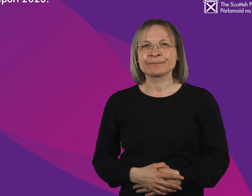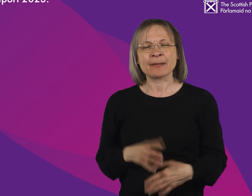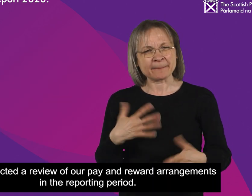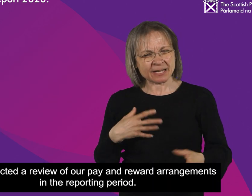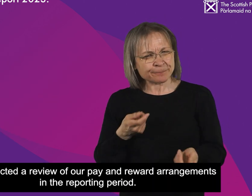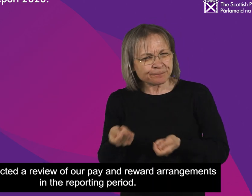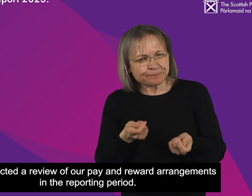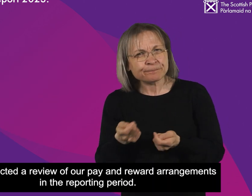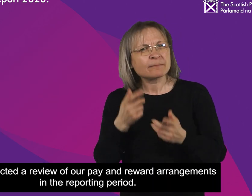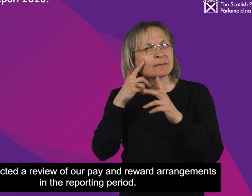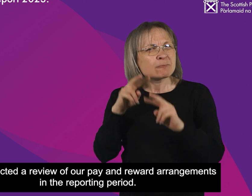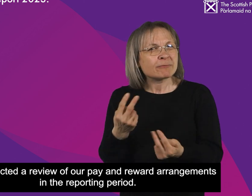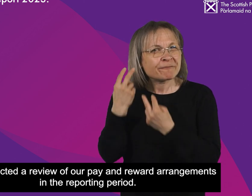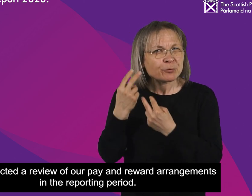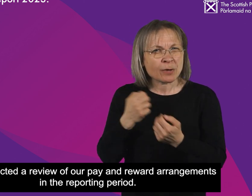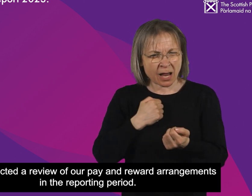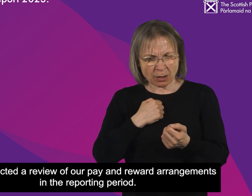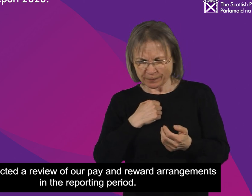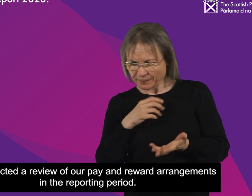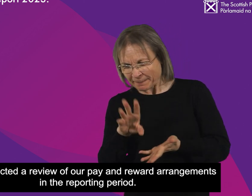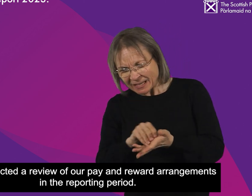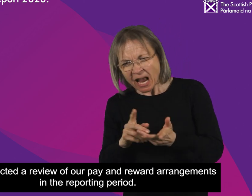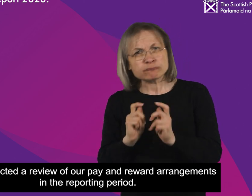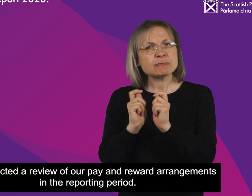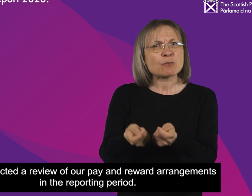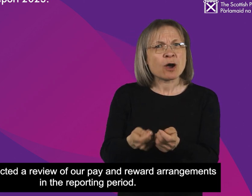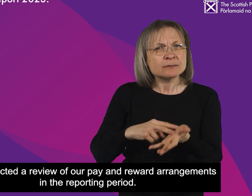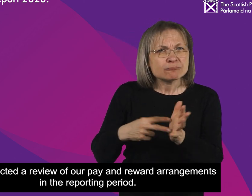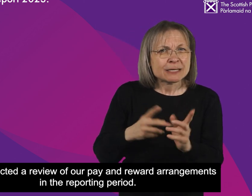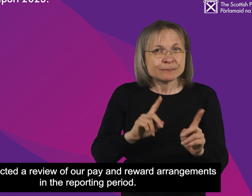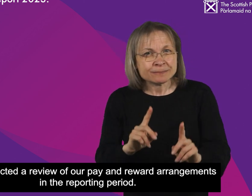We conducted a review of our pay and reward arrangements in the reporting period.